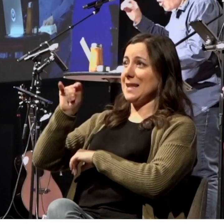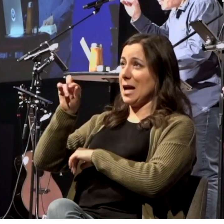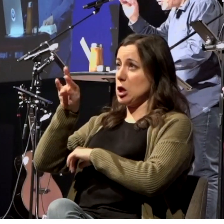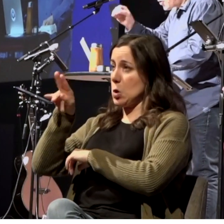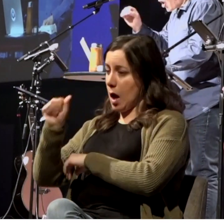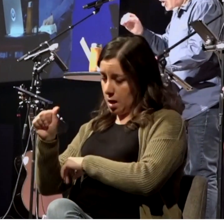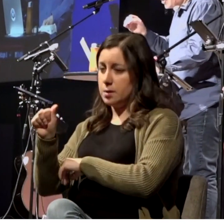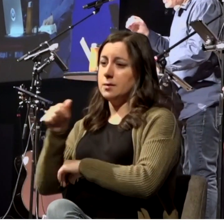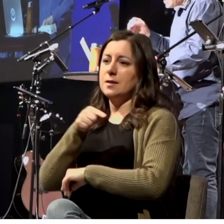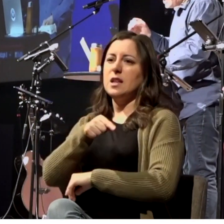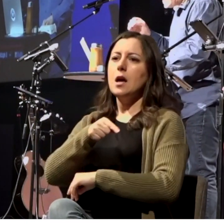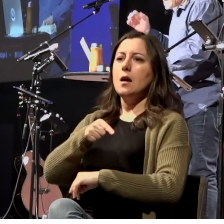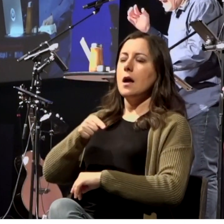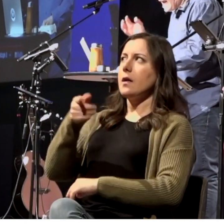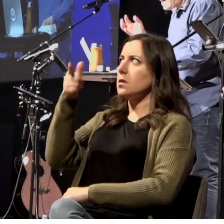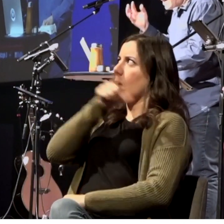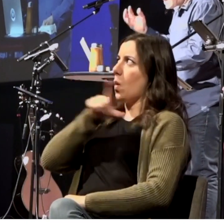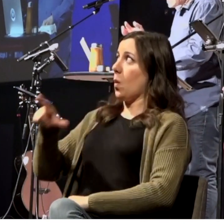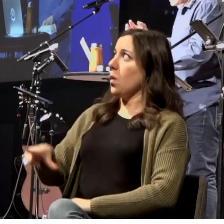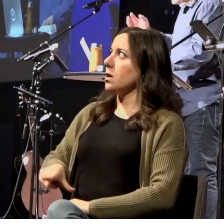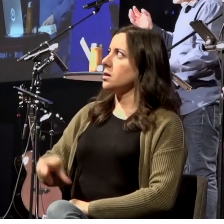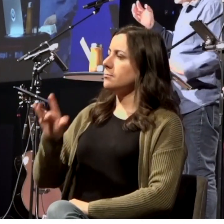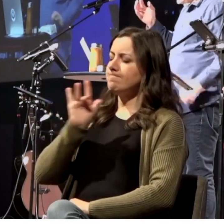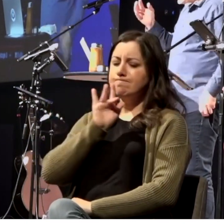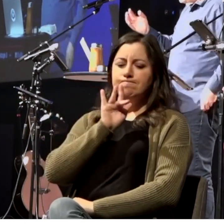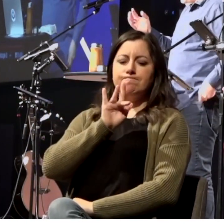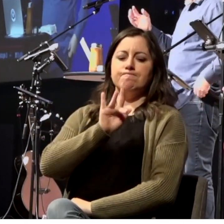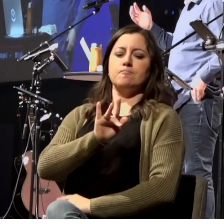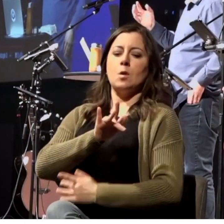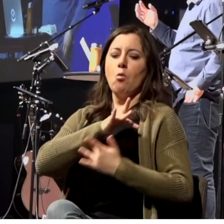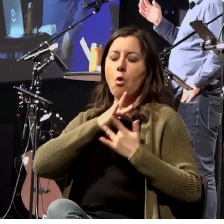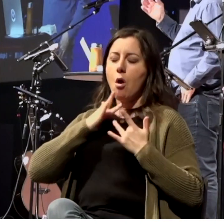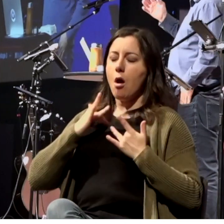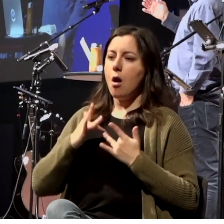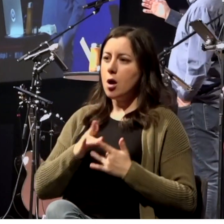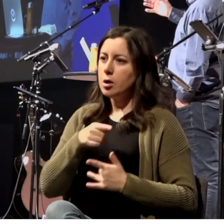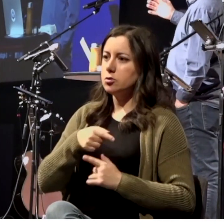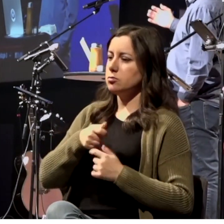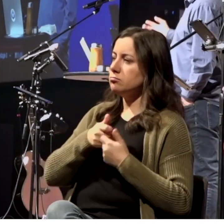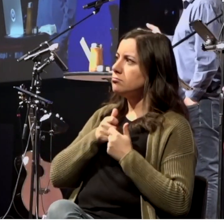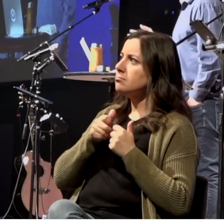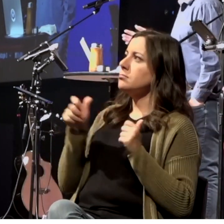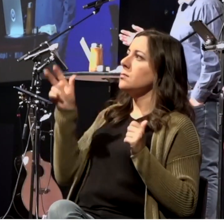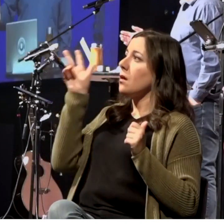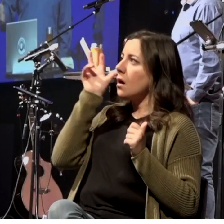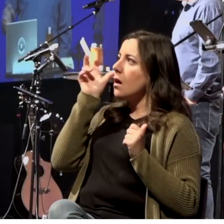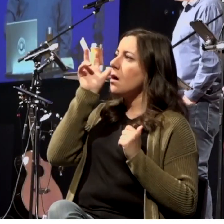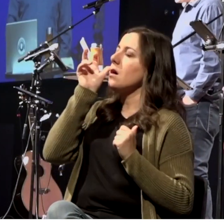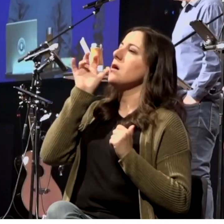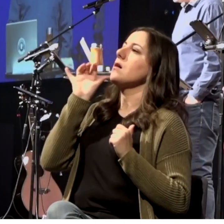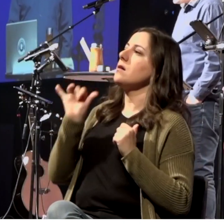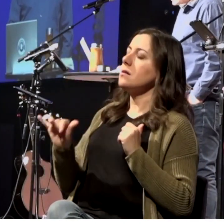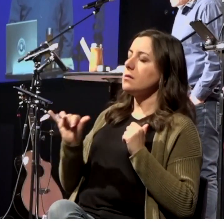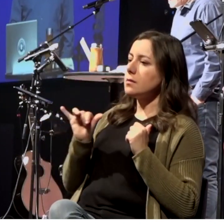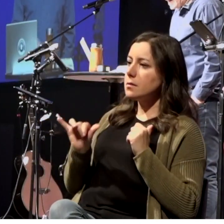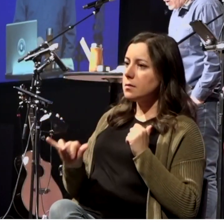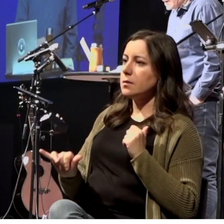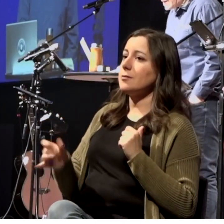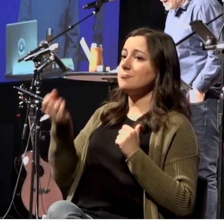opened her heart to heed the things spoken by Paul. And so what that tells us there is